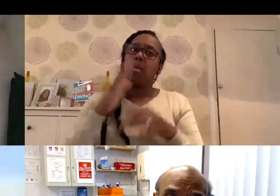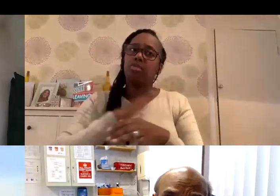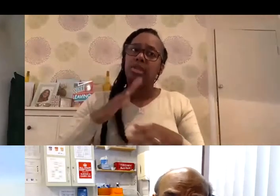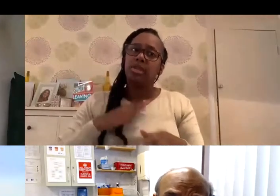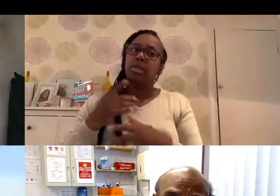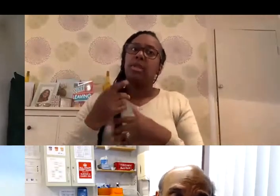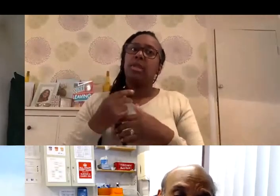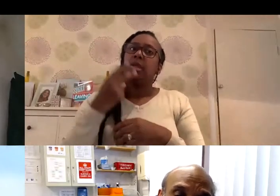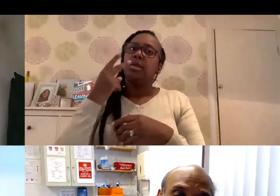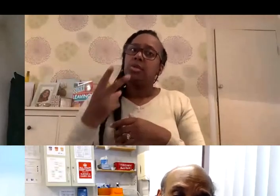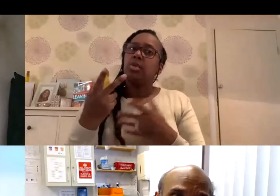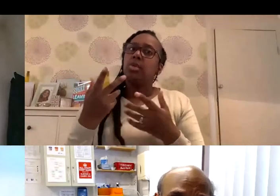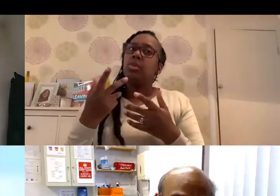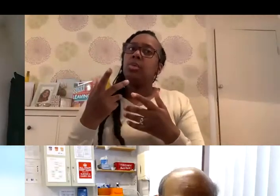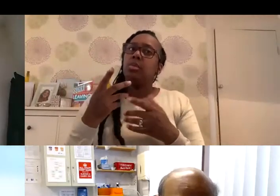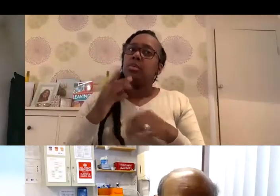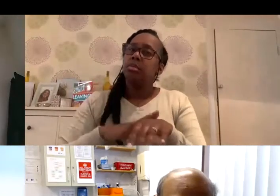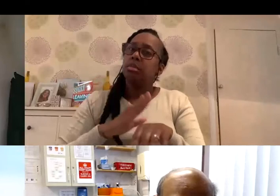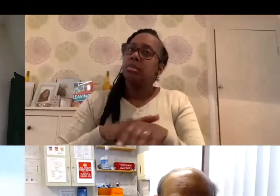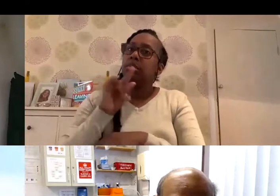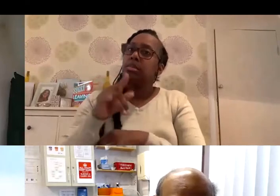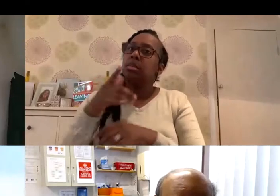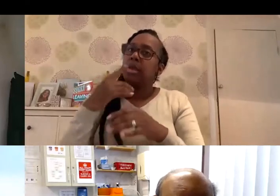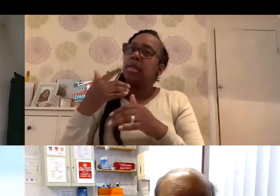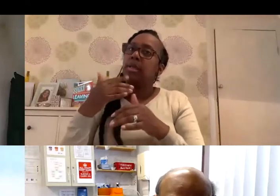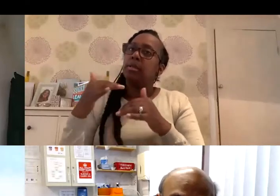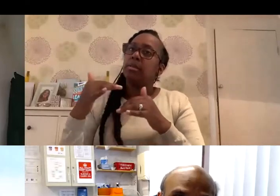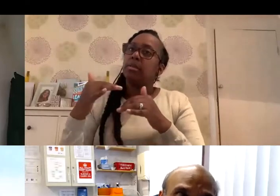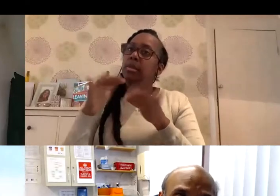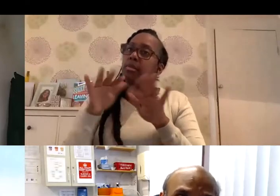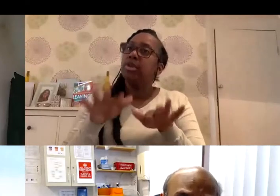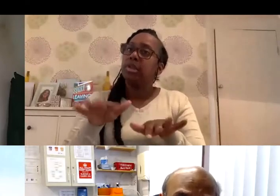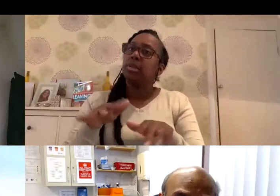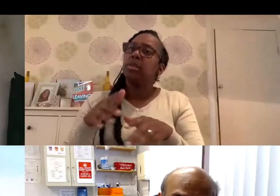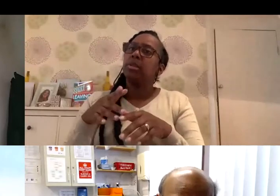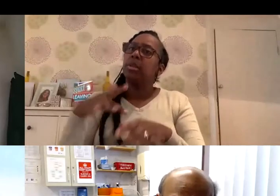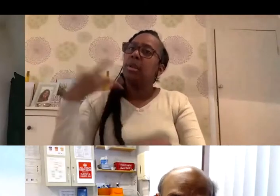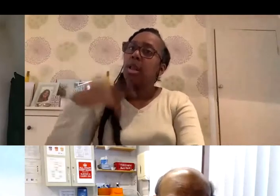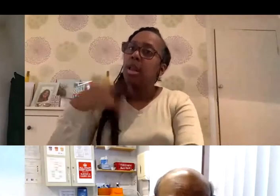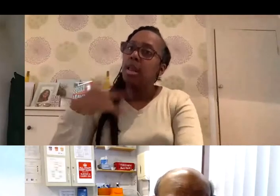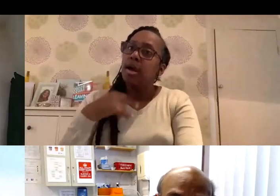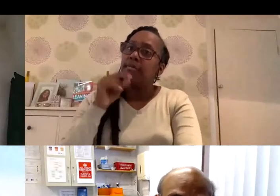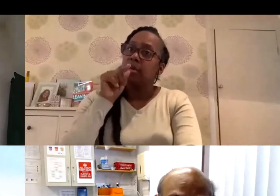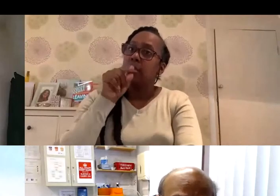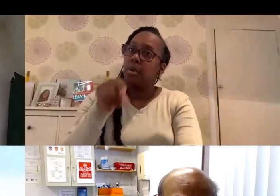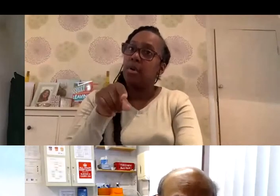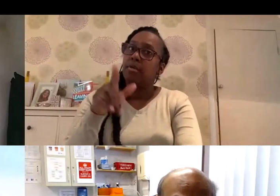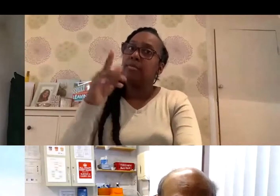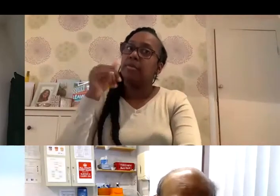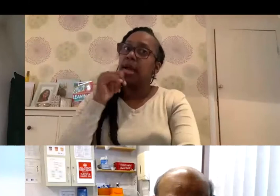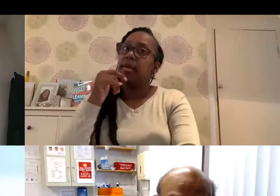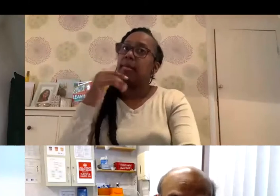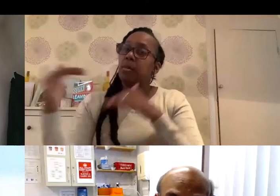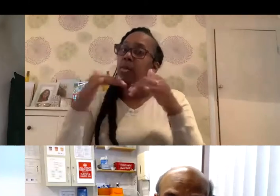two cardinal moments in the history of Britain. Our survival depended on Dunkirk, and our survival depended on Battle of